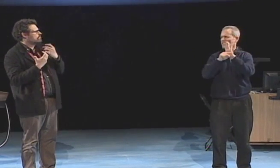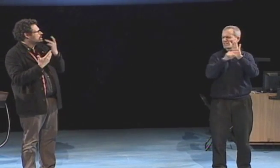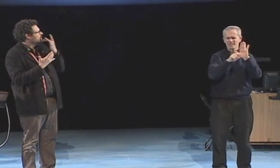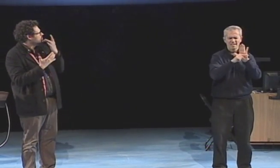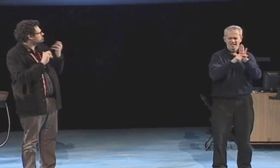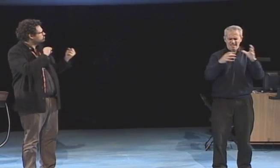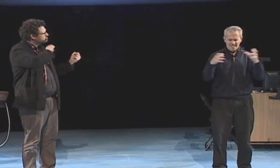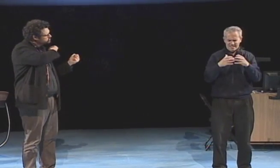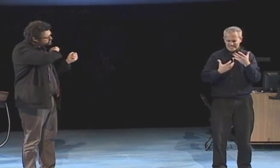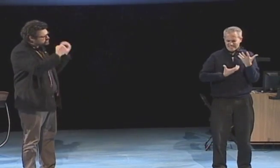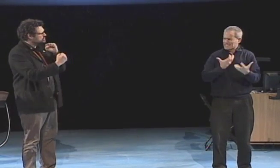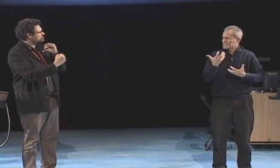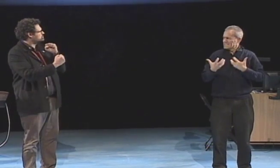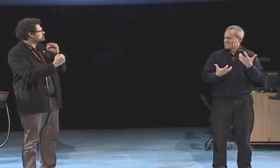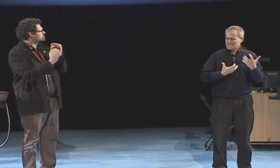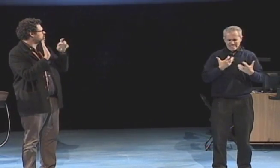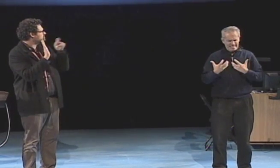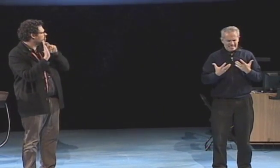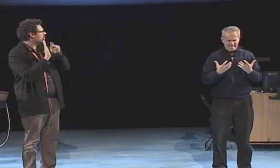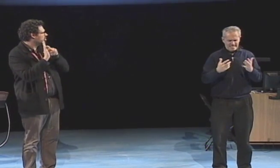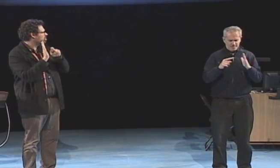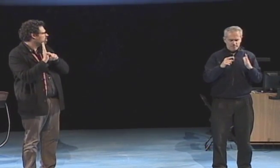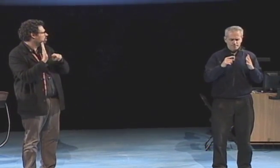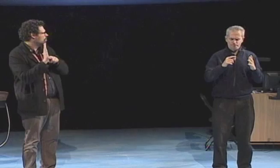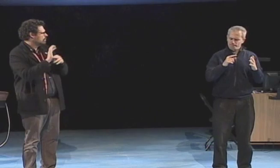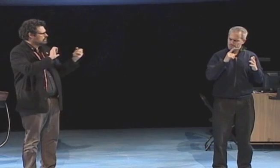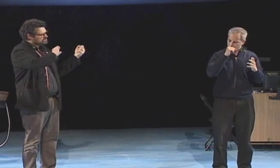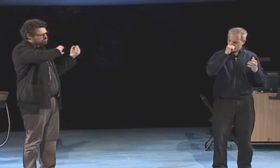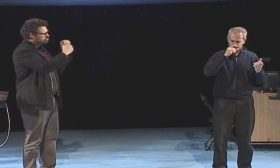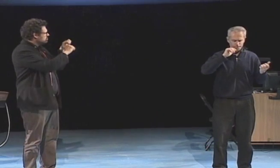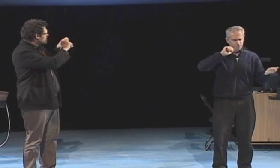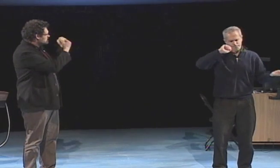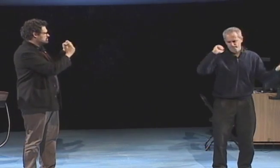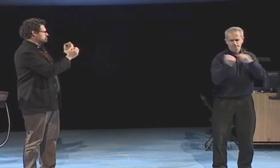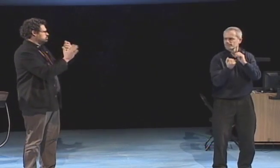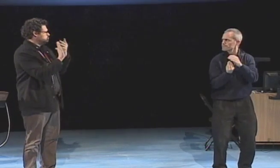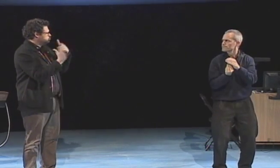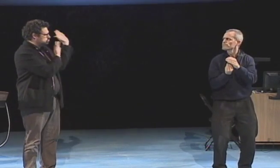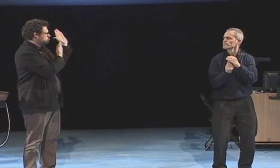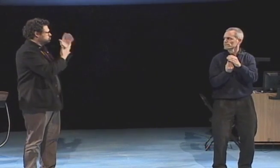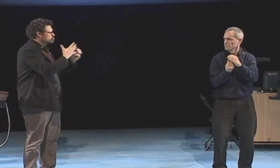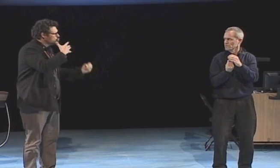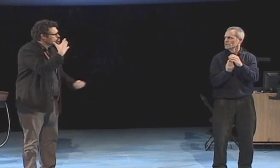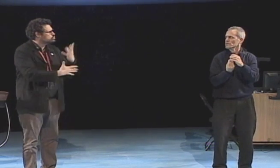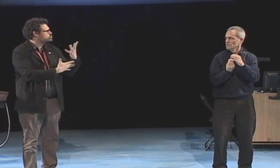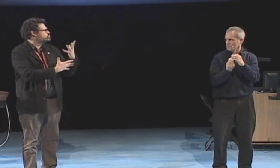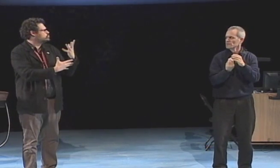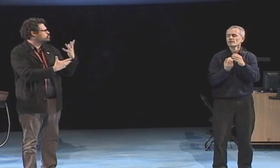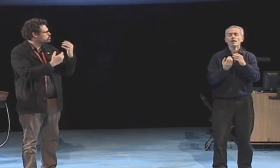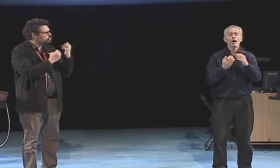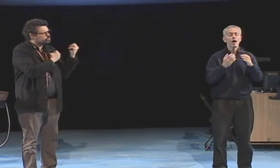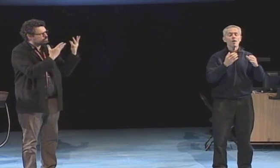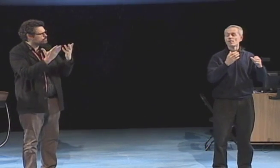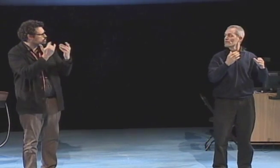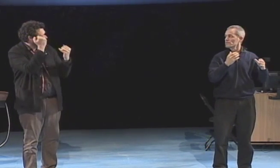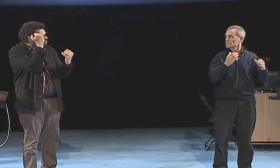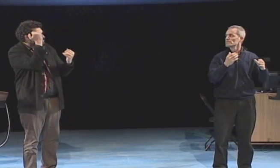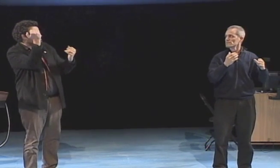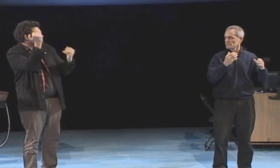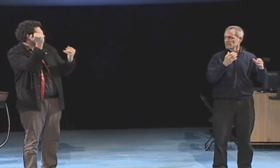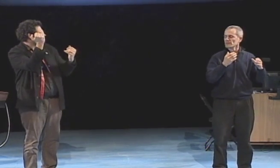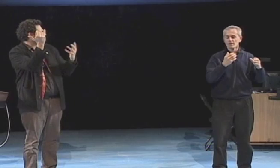Now, you understand, I had always had negative feelings about the art I had been doing.